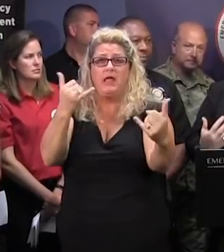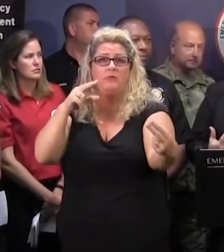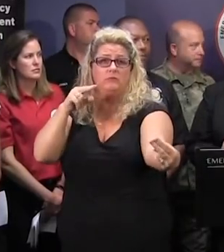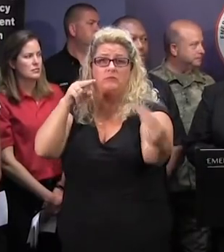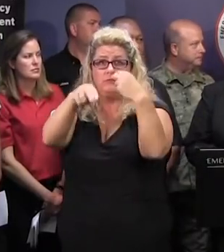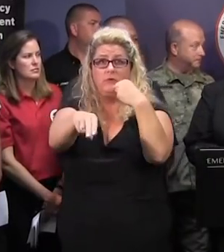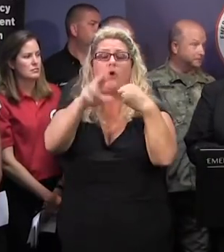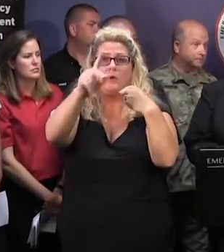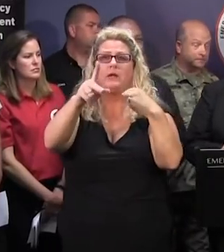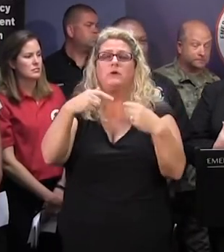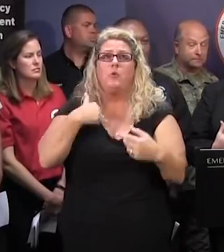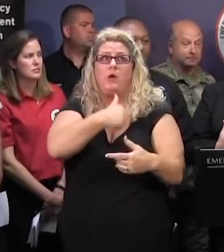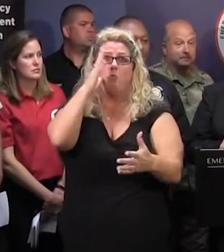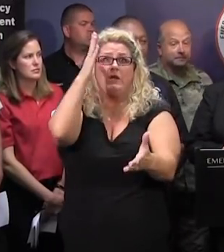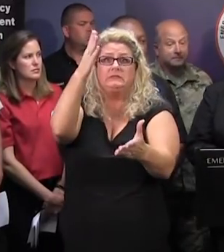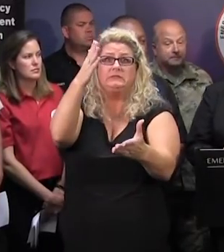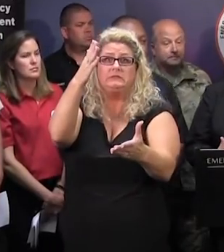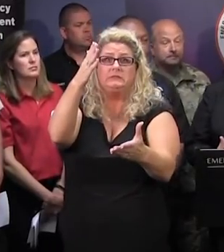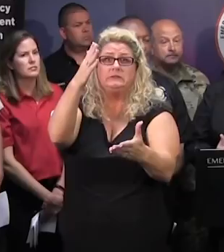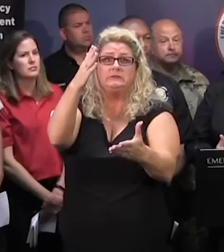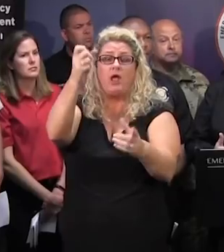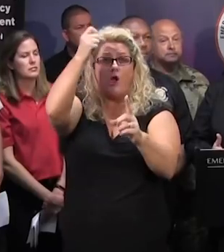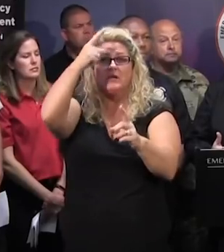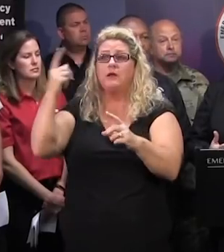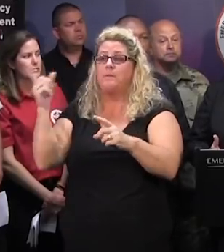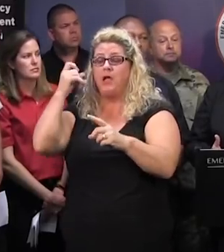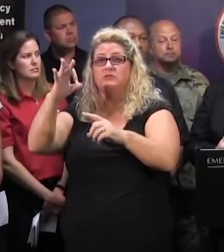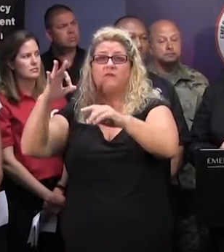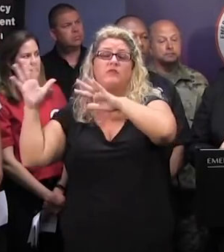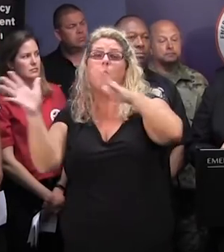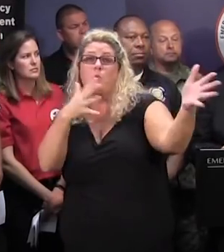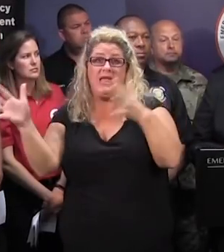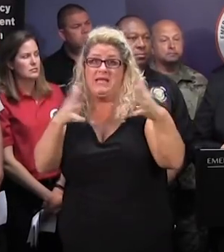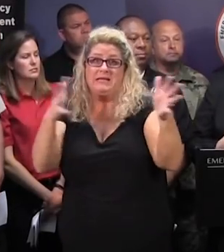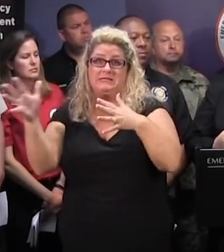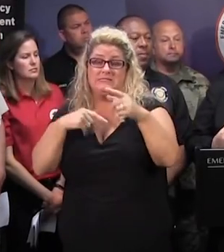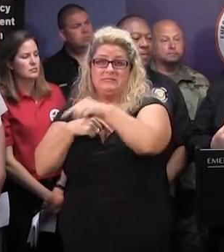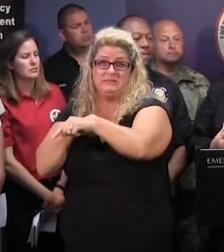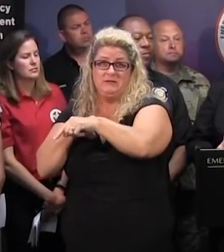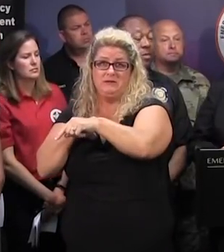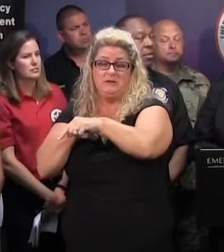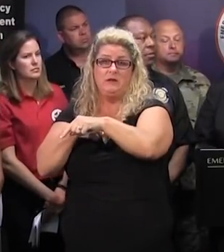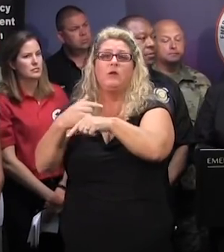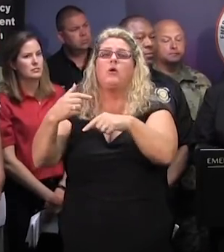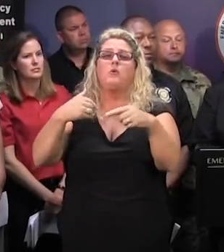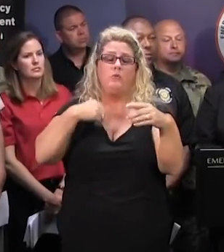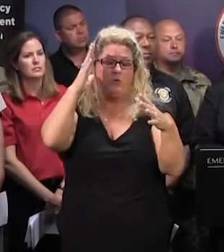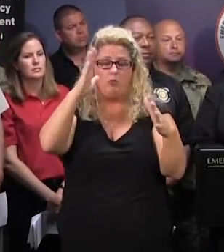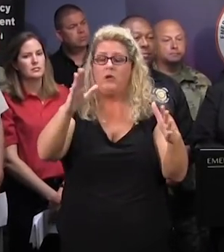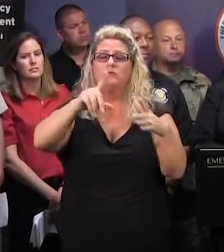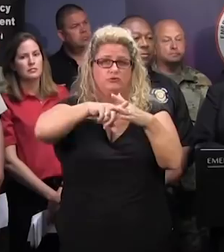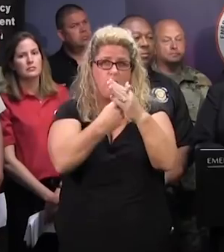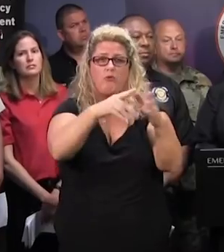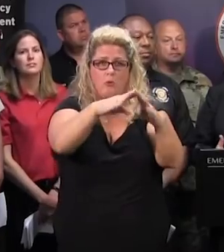We're removing the reversals because of the approach of tropical storm force winds. And so we're breaking those down, as we